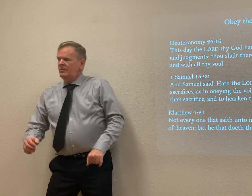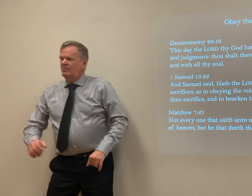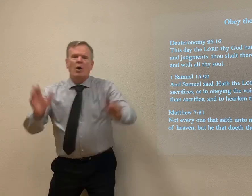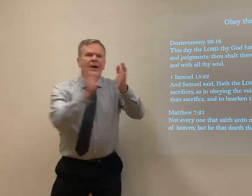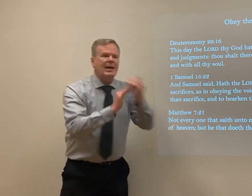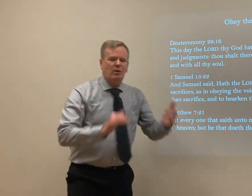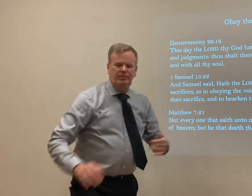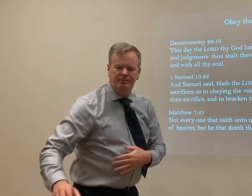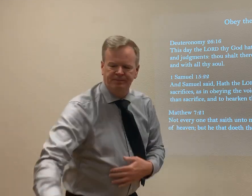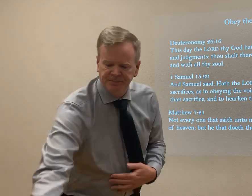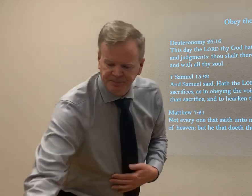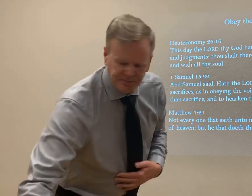Okay.